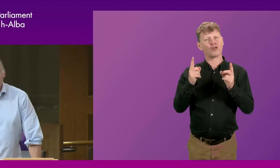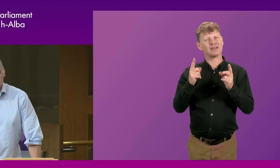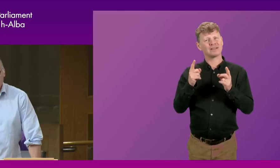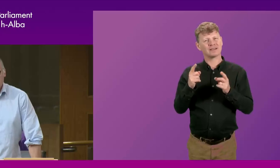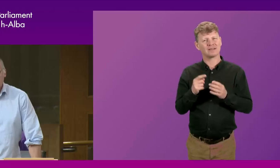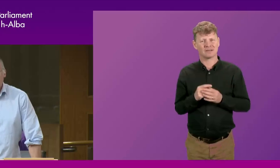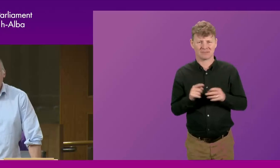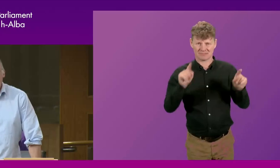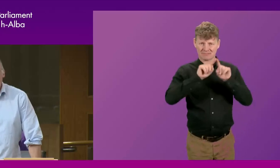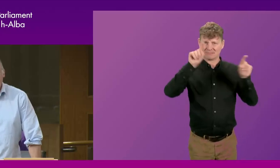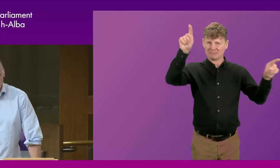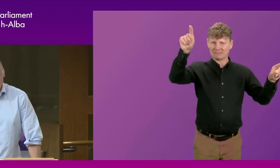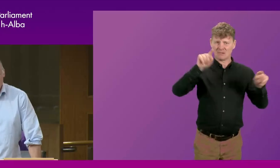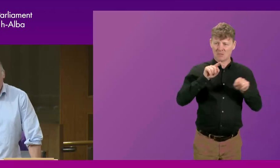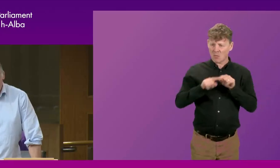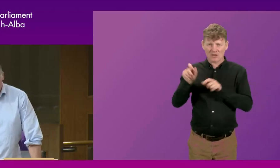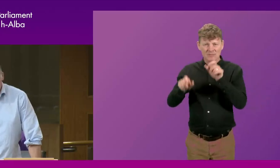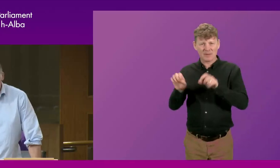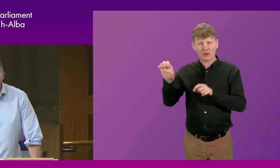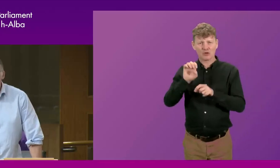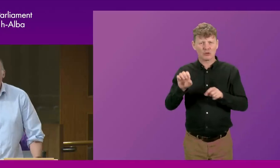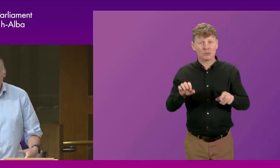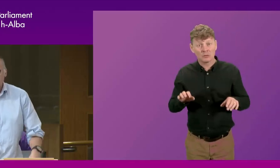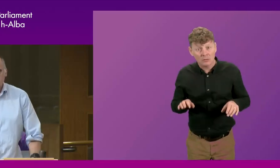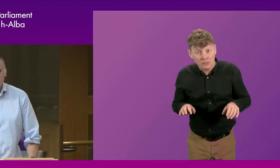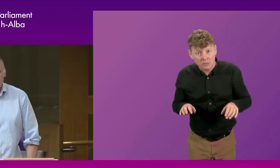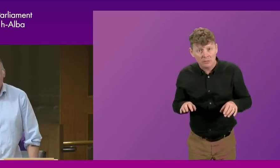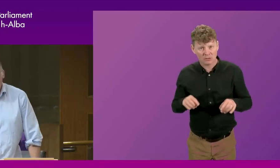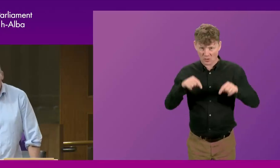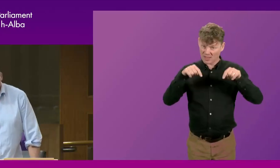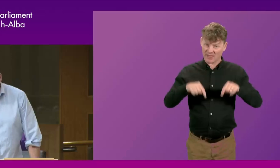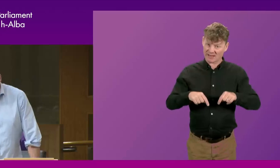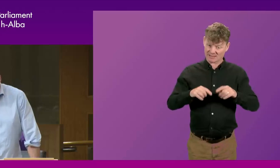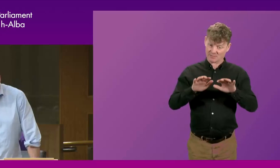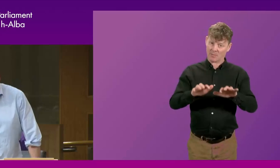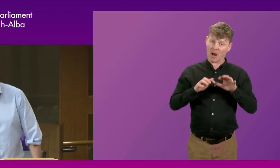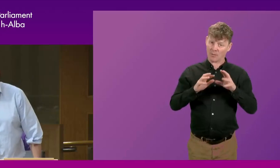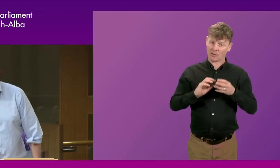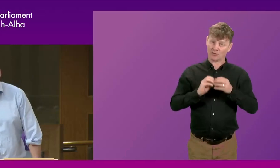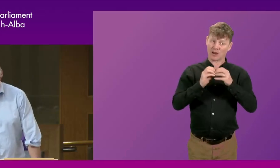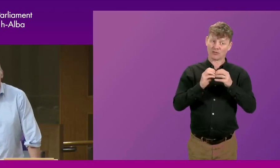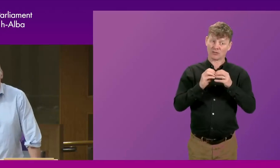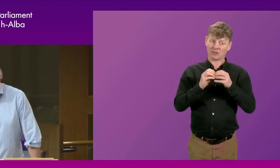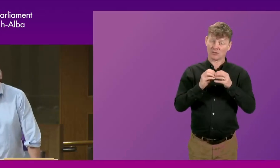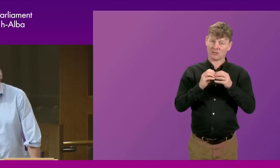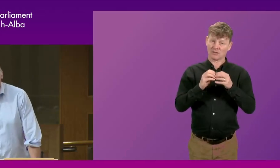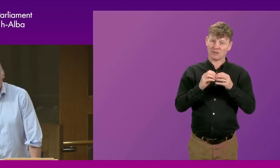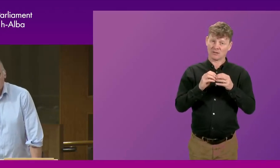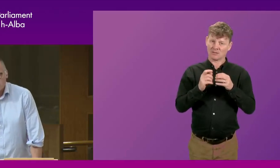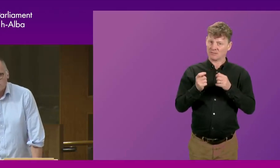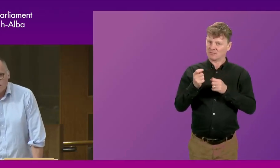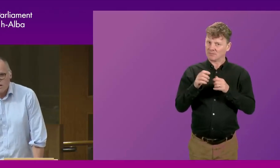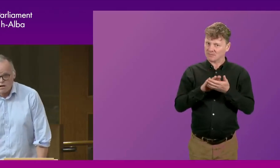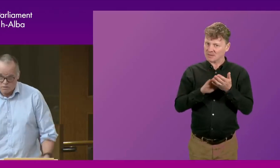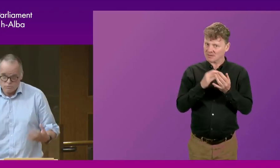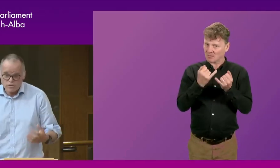most folk I speak to in Europe just struggle to comprehend that. So has the creation of this parliament actually been at the cost of strengthening